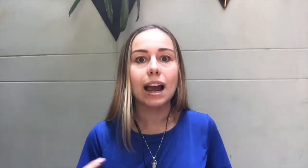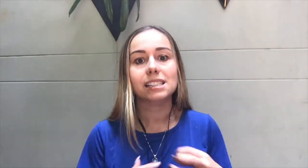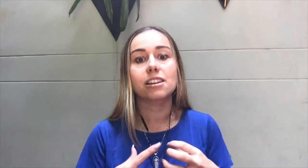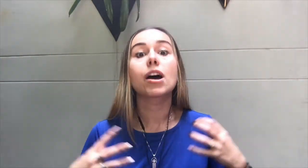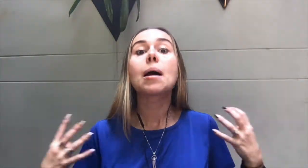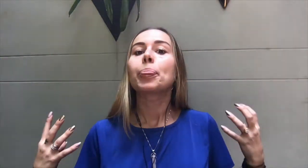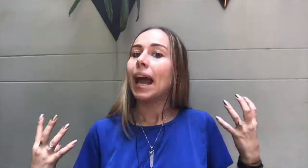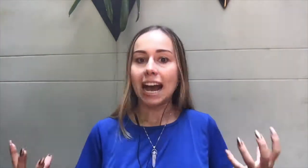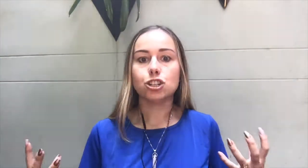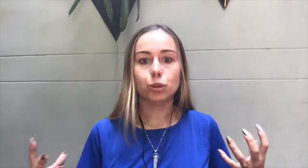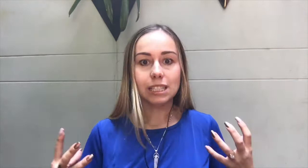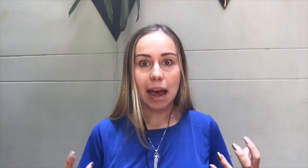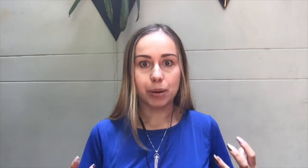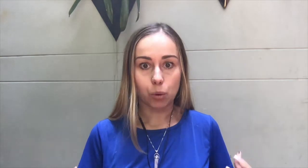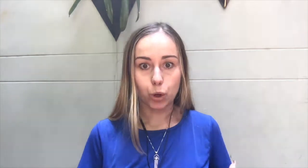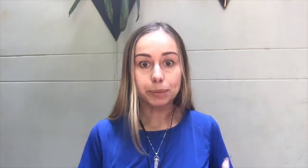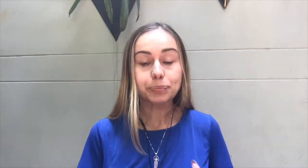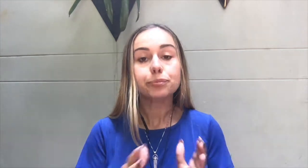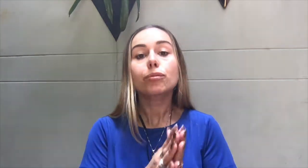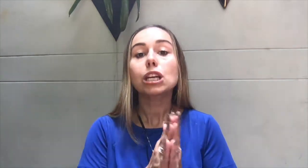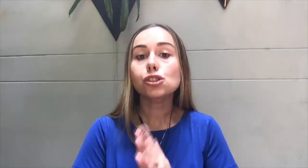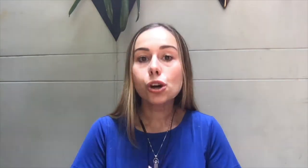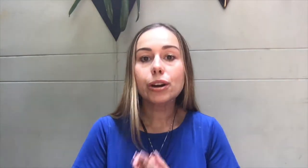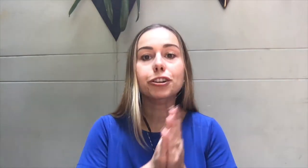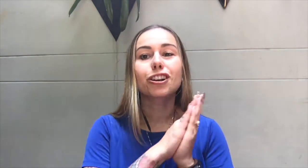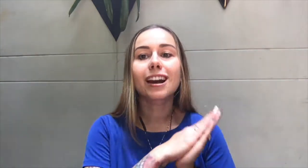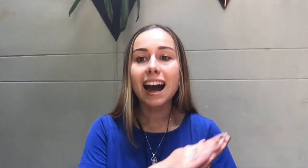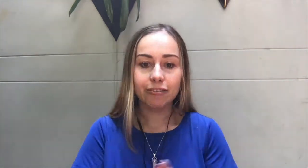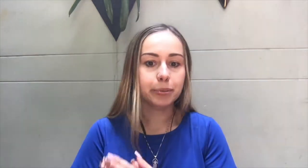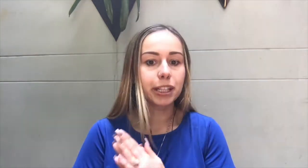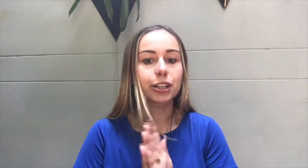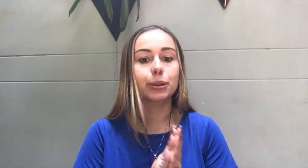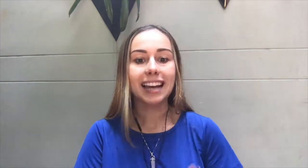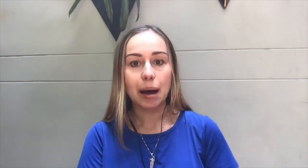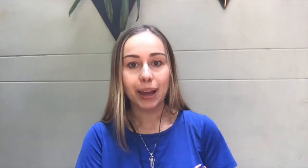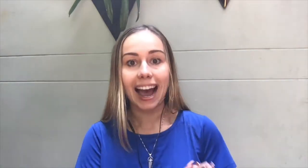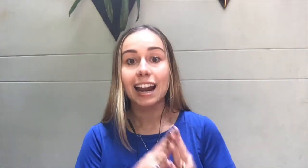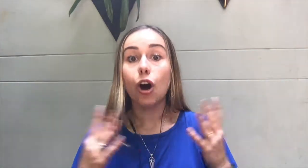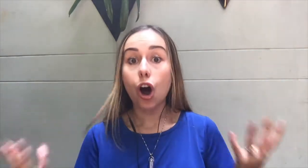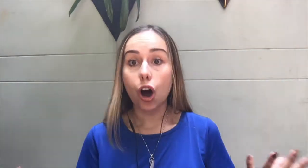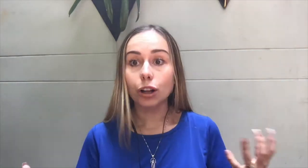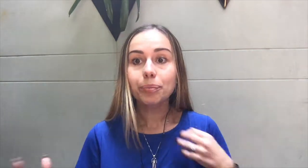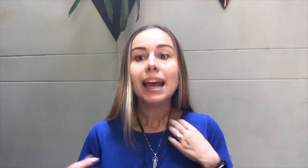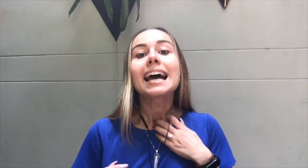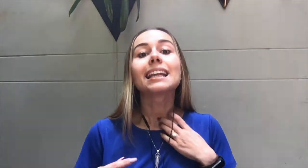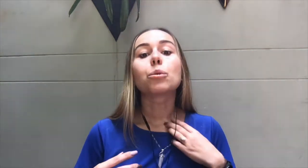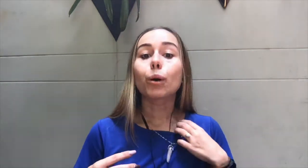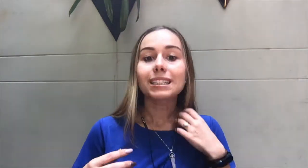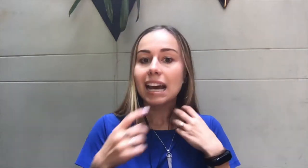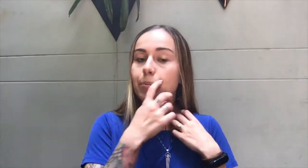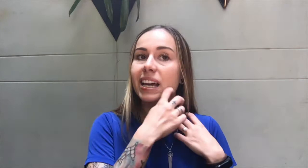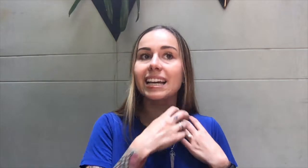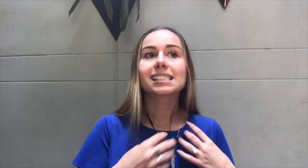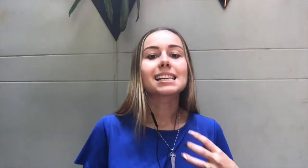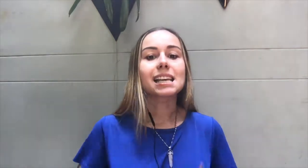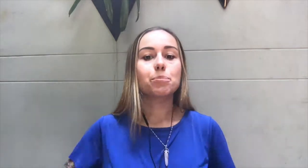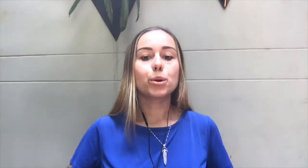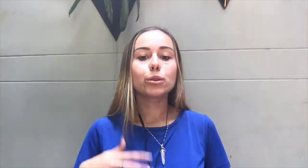as if actual tapping would. So if you're not familiar with tapping at all, then what tapping is, is it moves